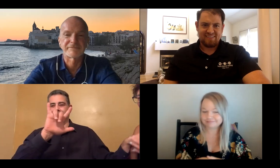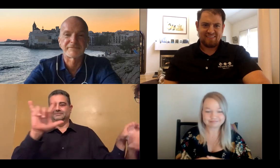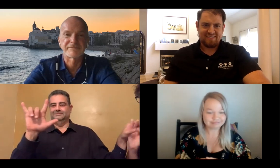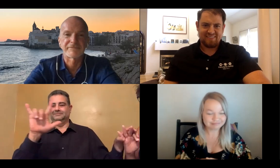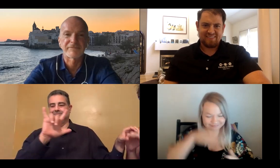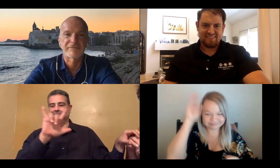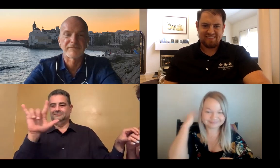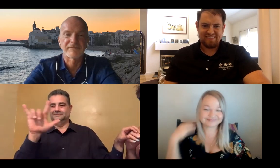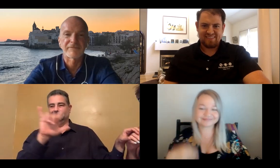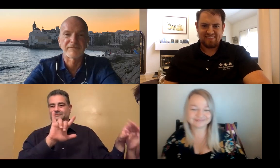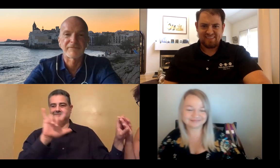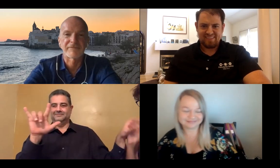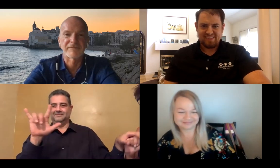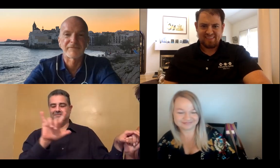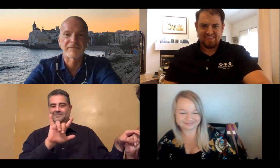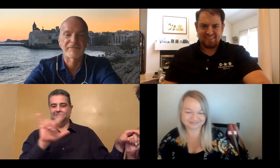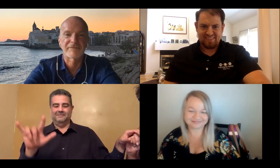so much. We appreciate it.